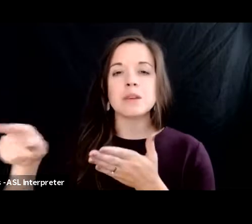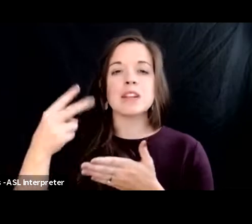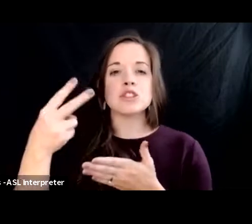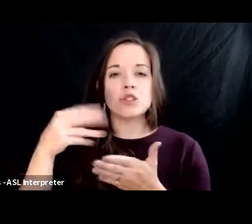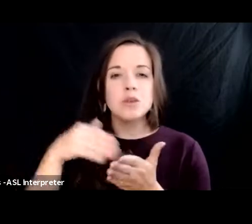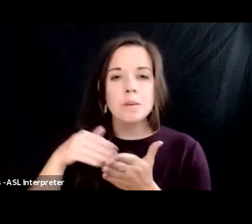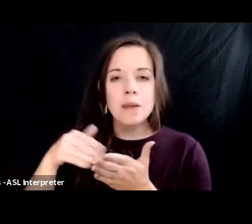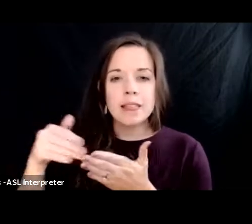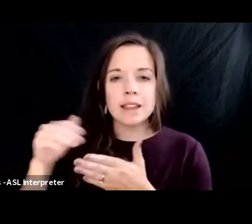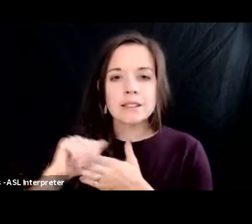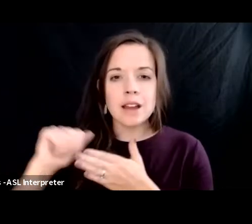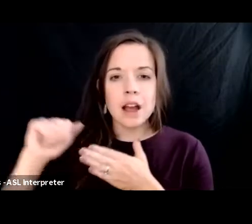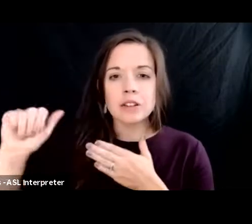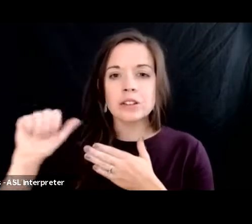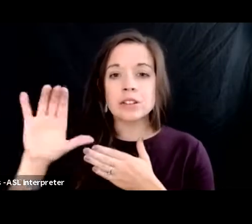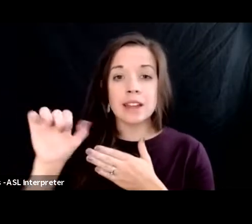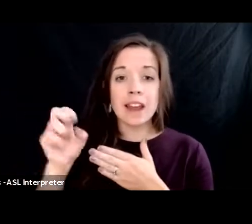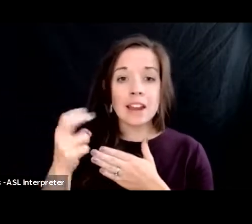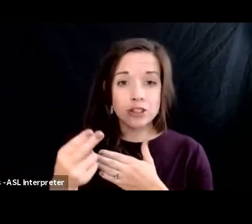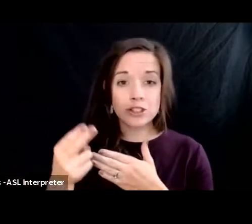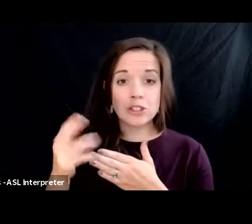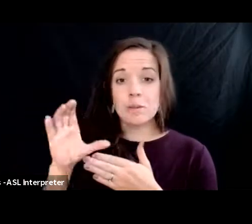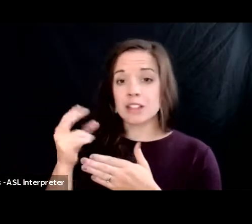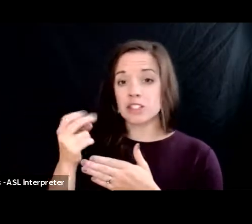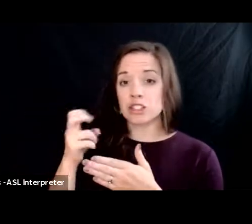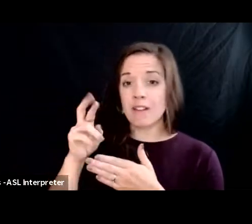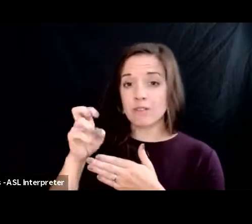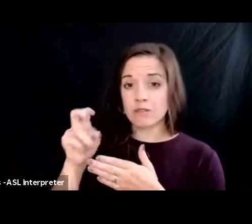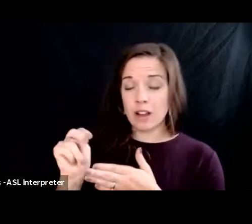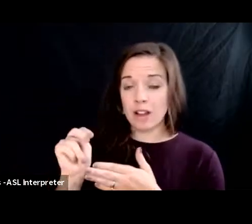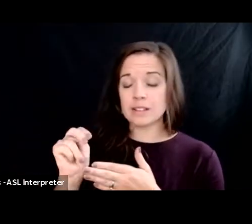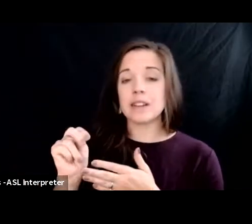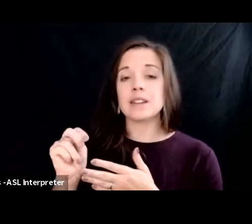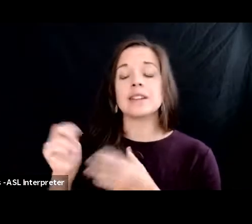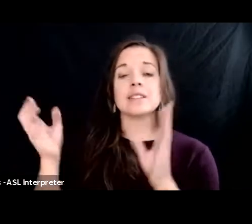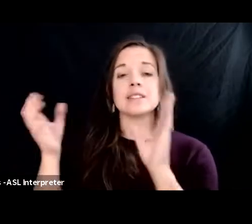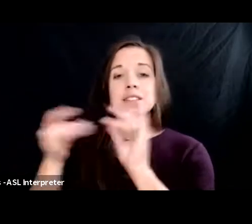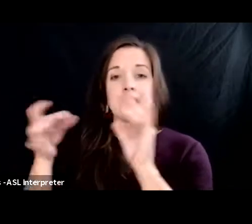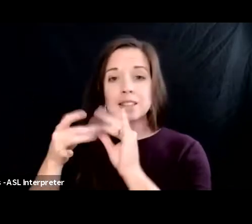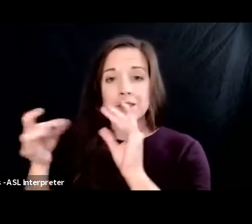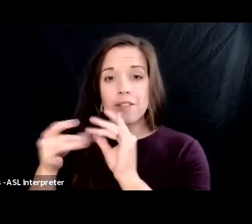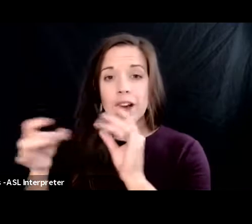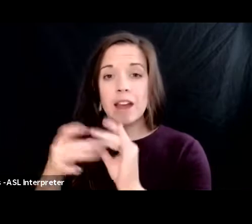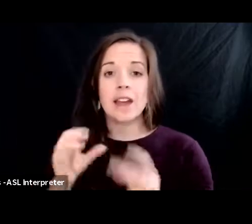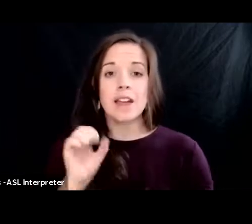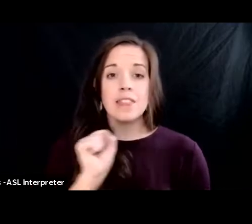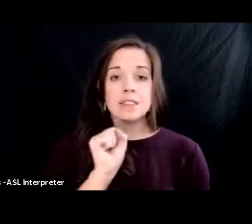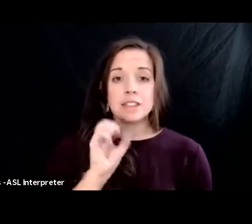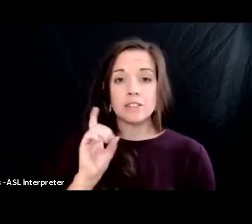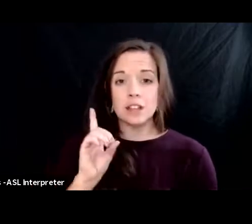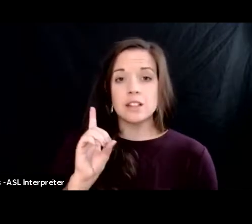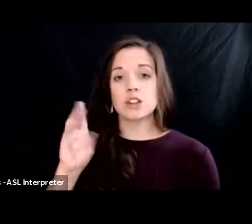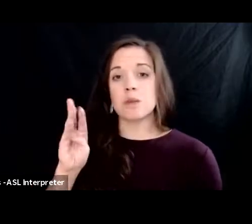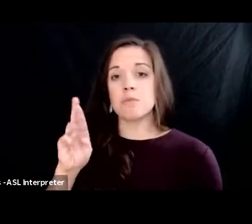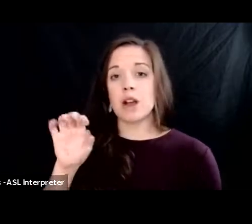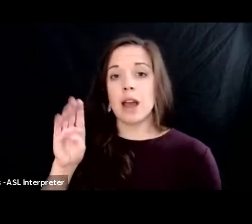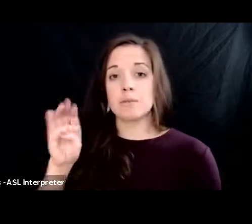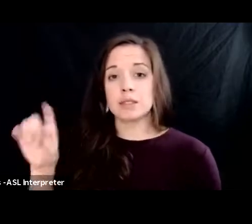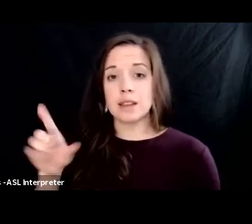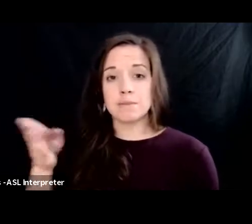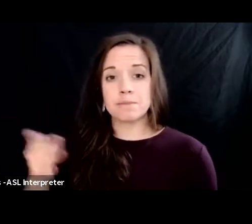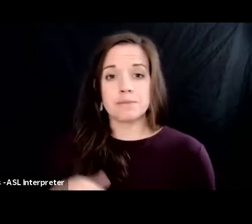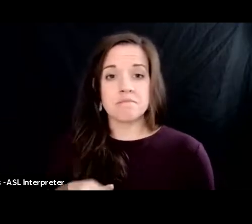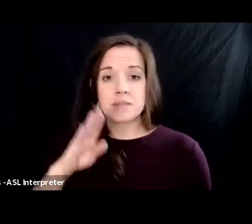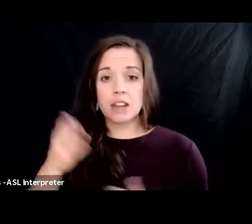cash and benefits by chevron in order to testify that steven donzinger bribed him he never offered any